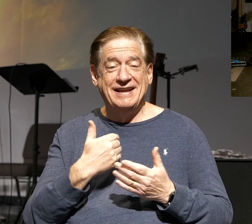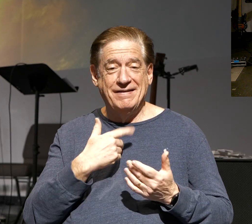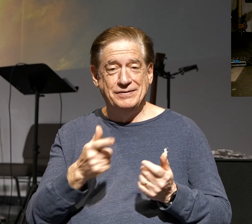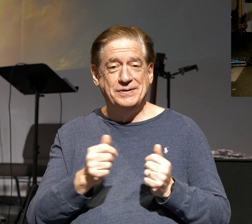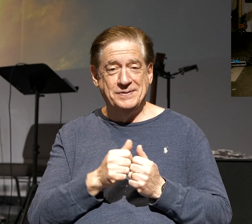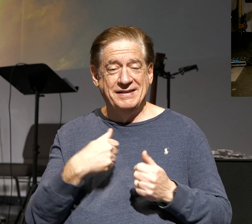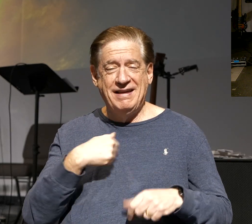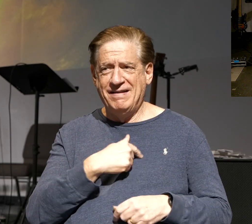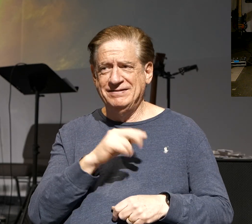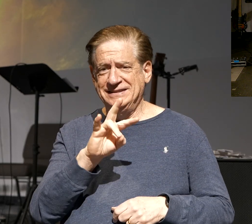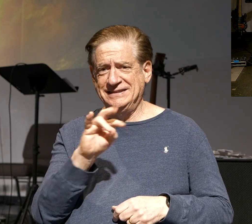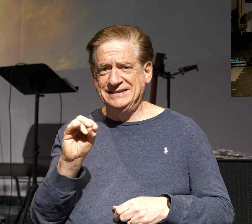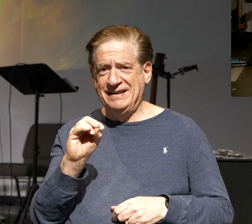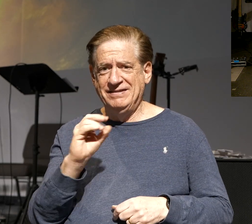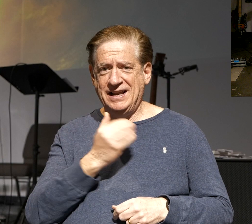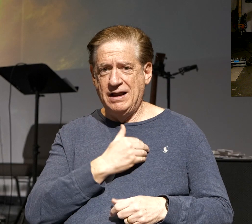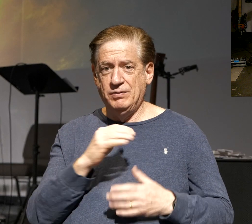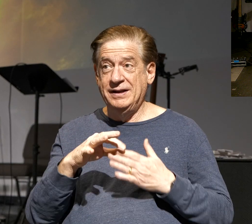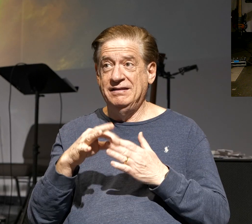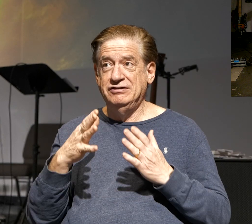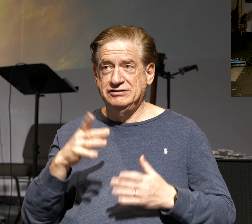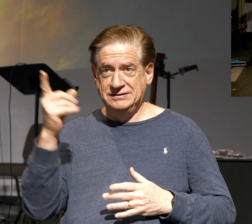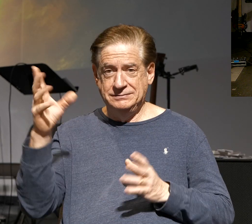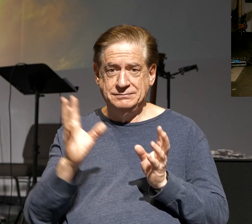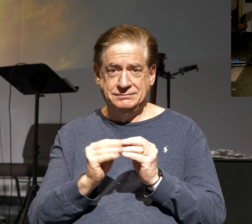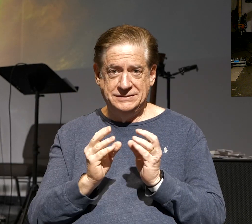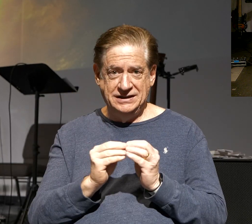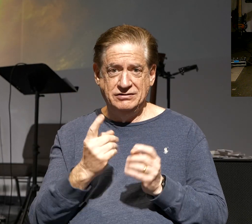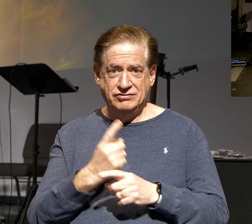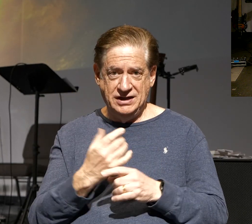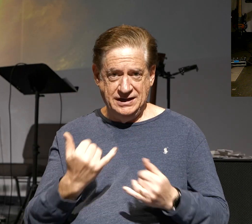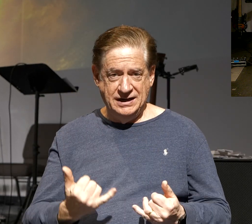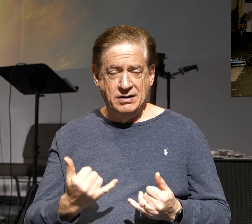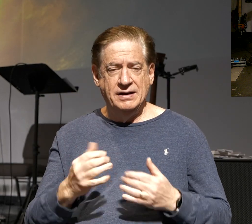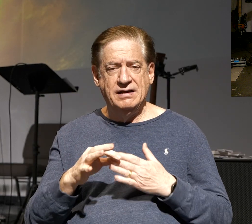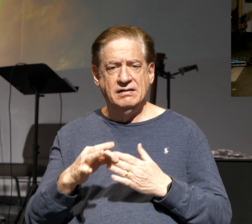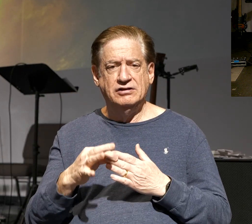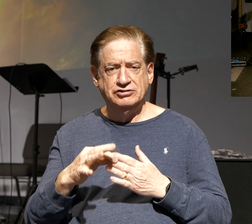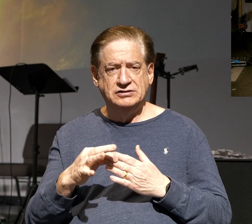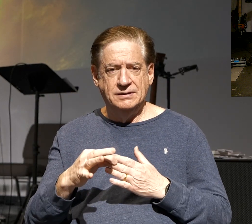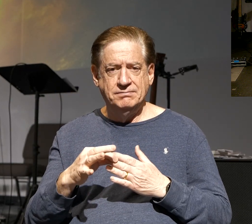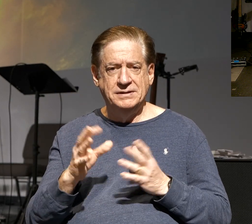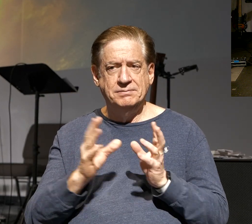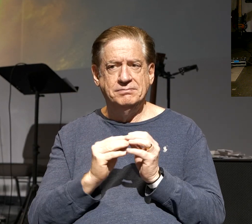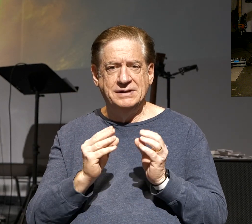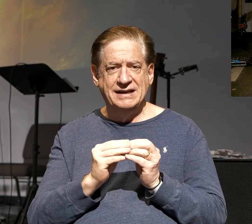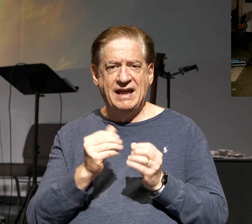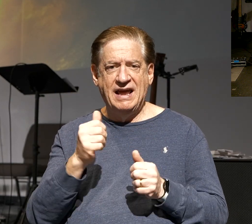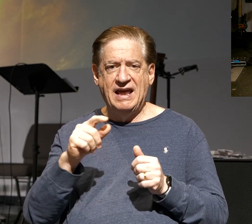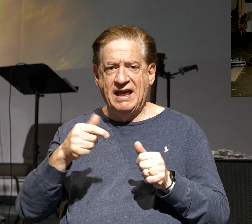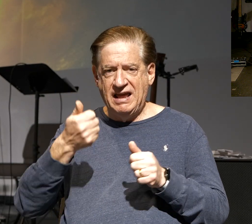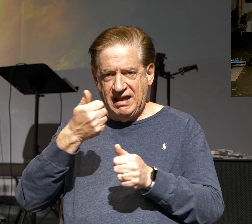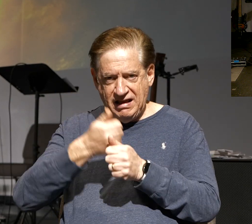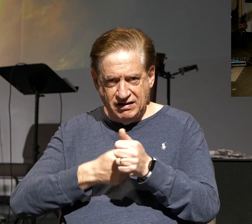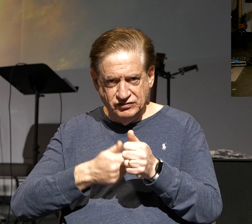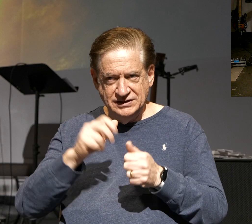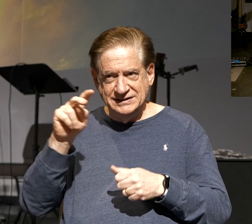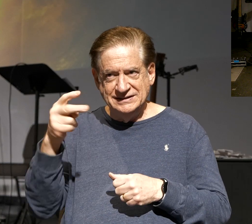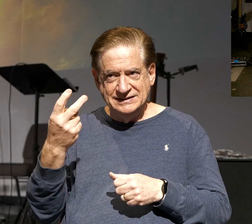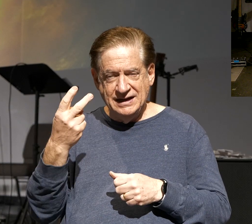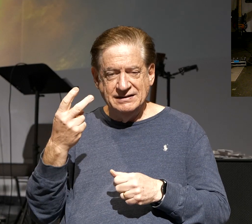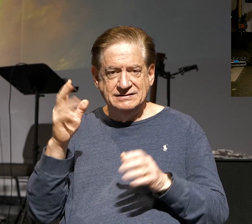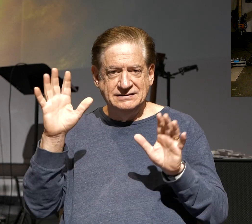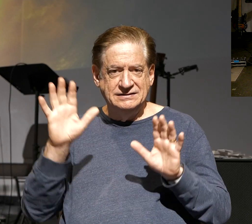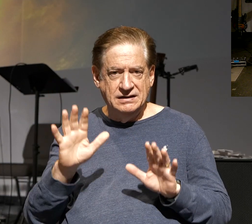We got about 70 of our leaders in a meeting right now. We do leadership meetings every second Sunday. They have breakfast